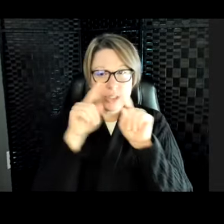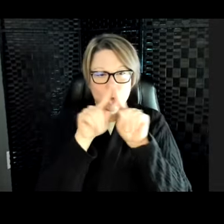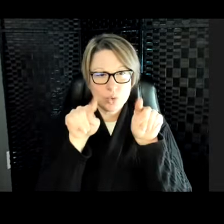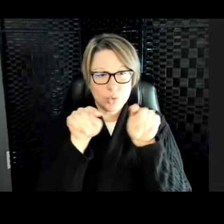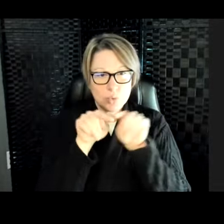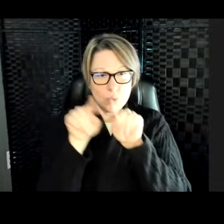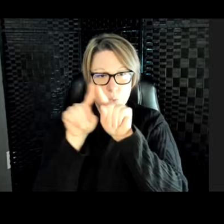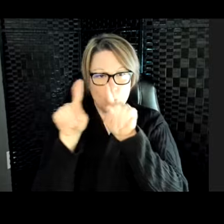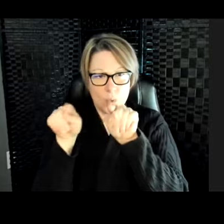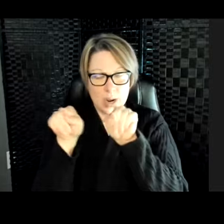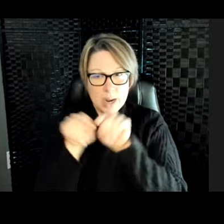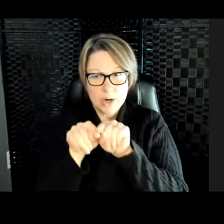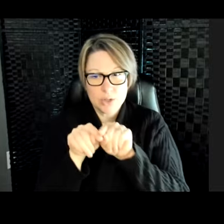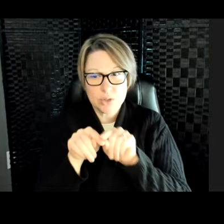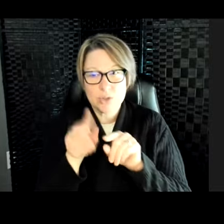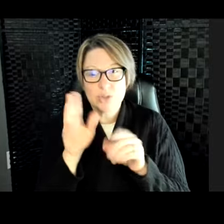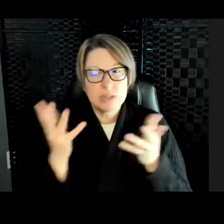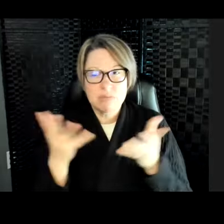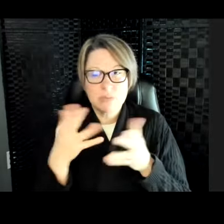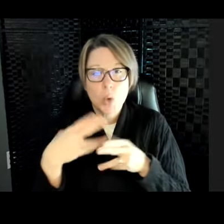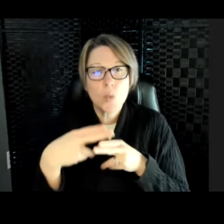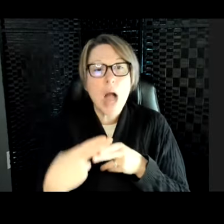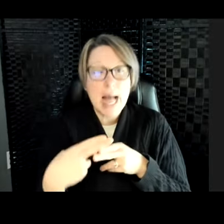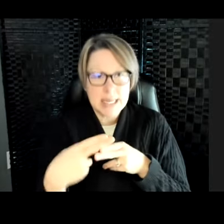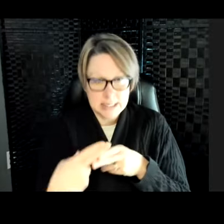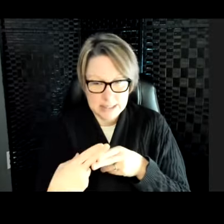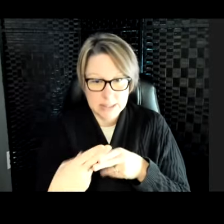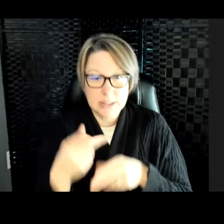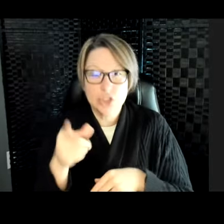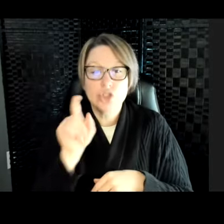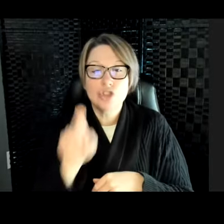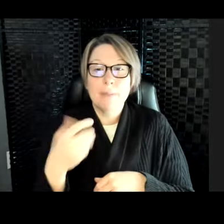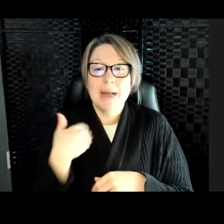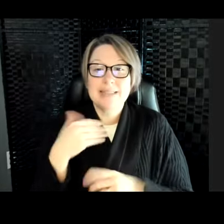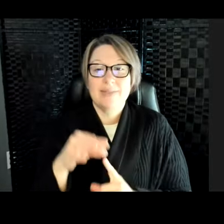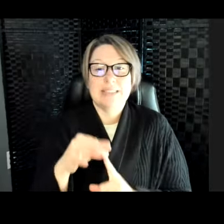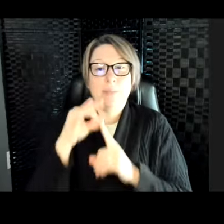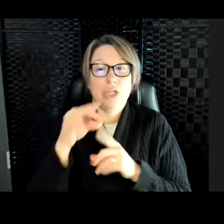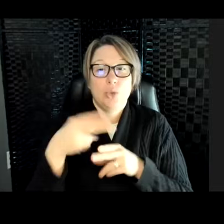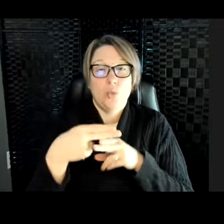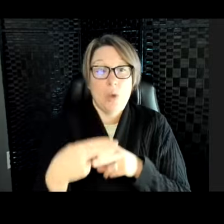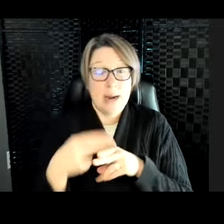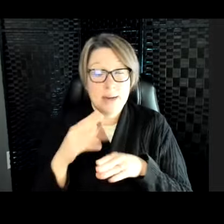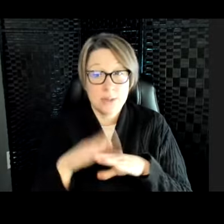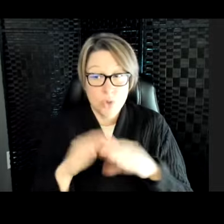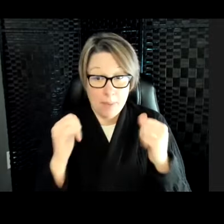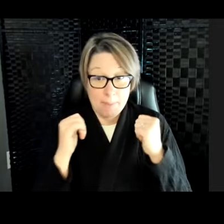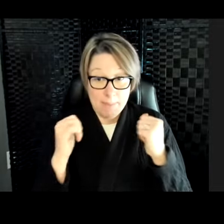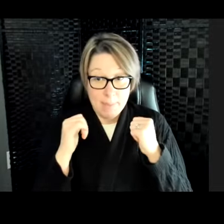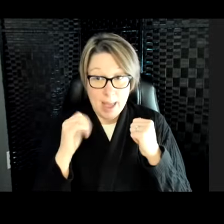those are weights. So, she has to have special weights on her back so that she doesn't float up to the top.